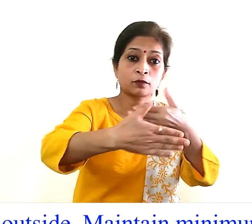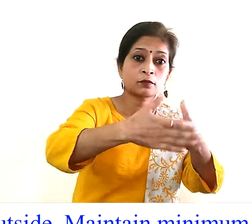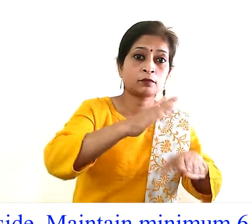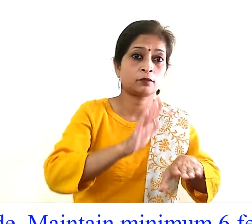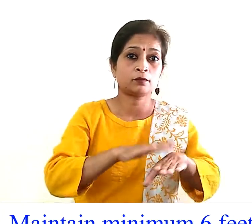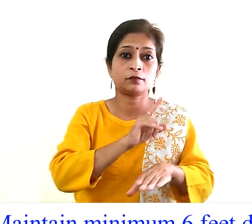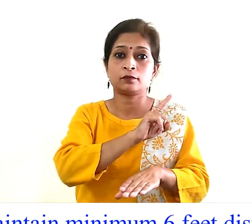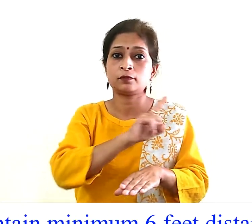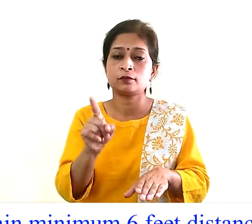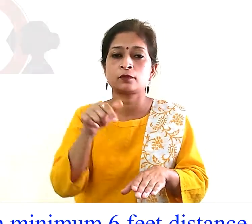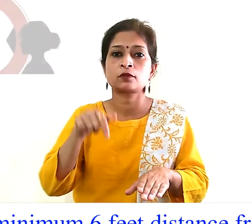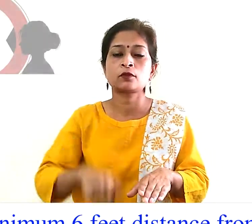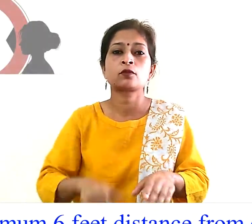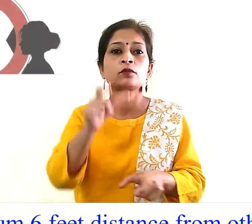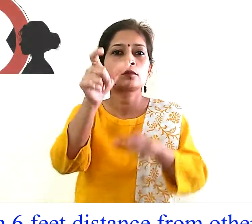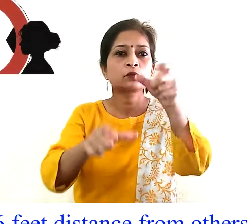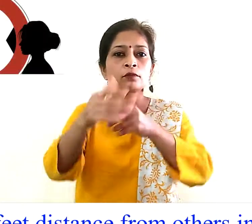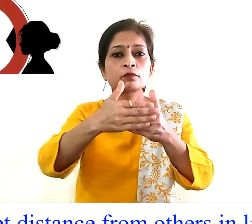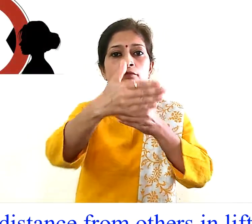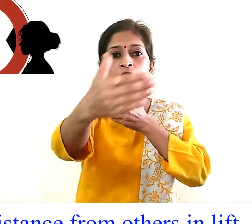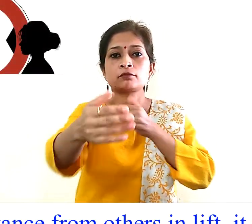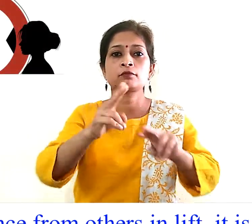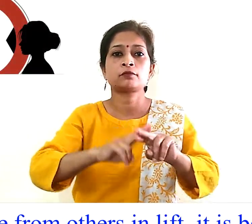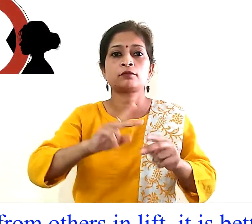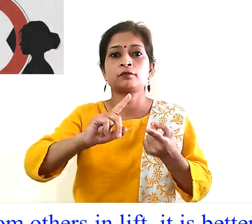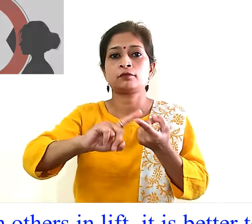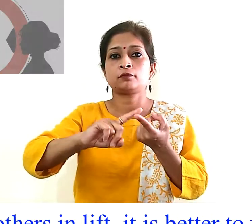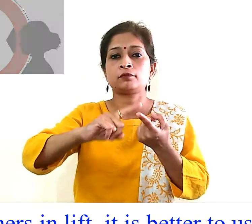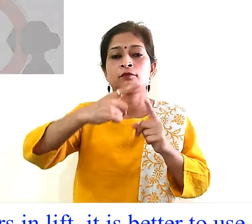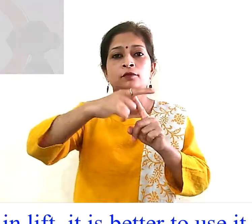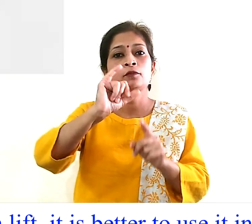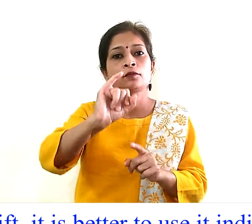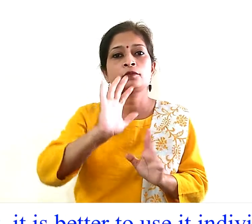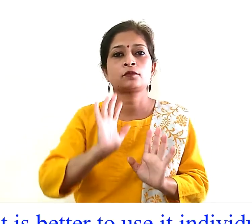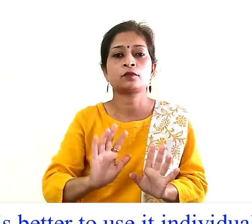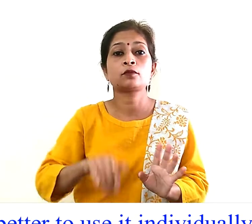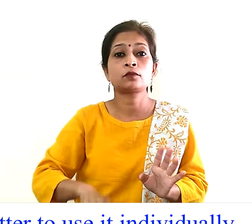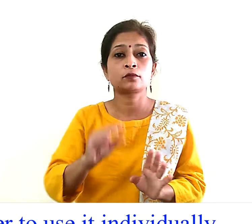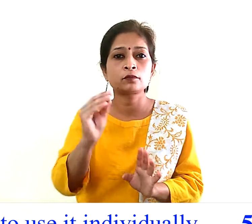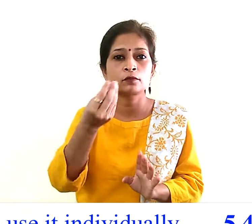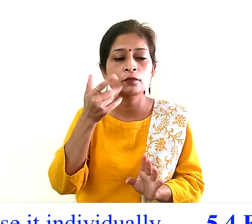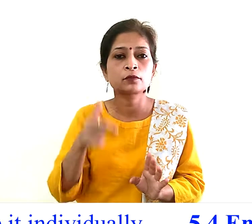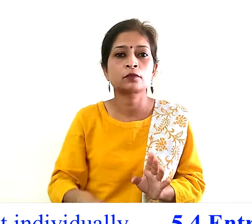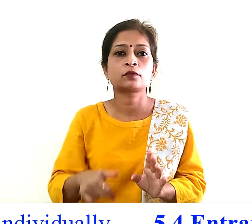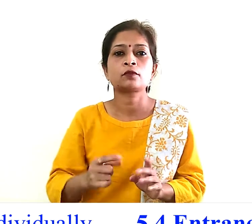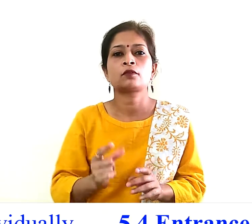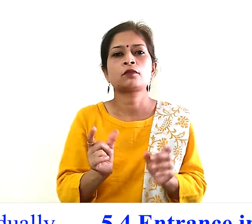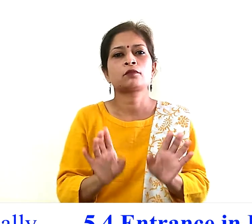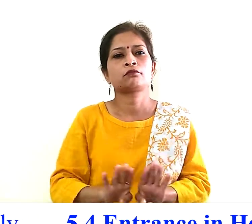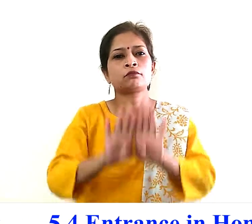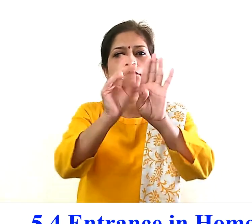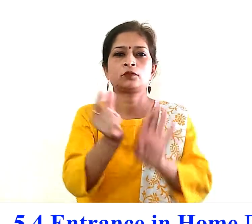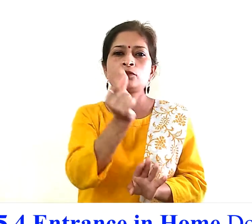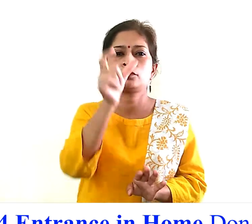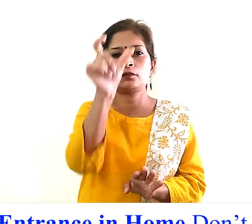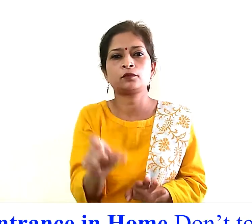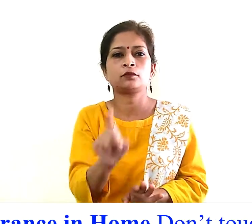maintain minimum six feet distance from others in lift it is better to use it individually 5.4